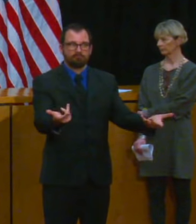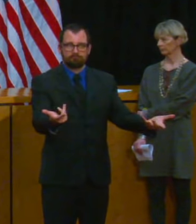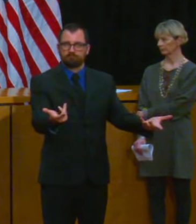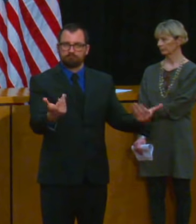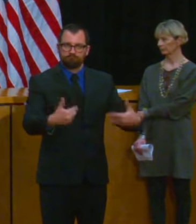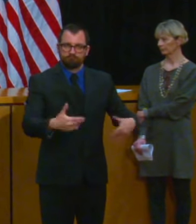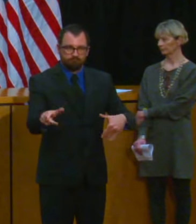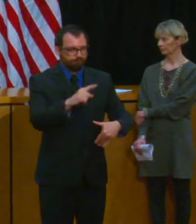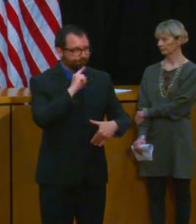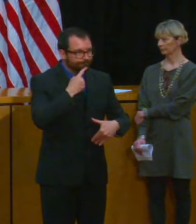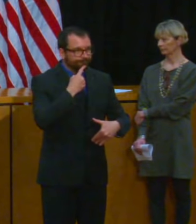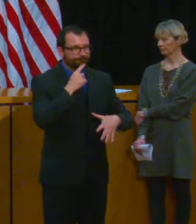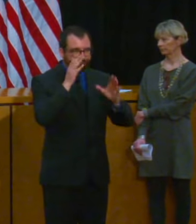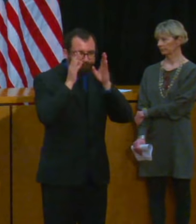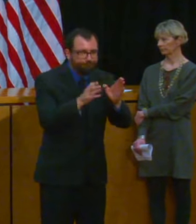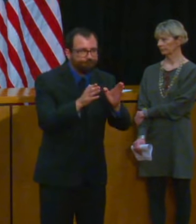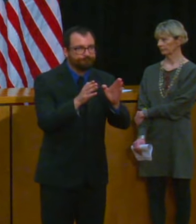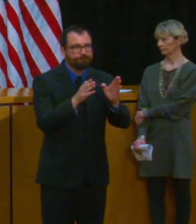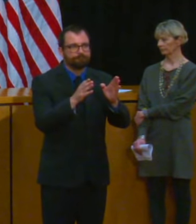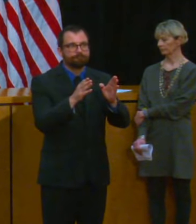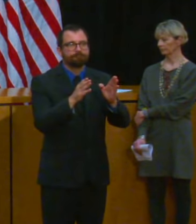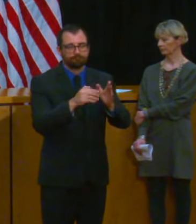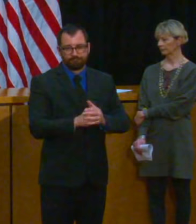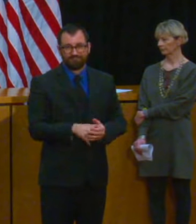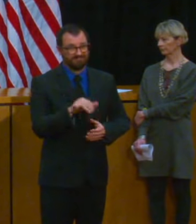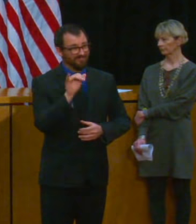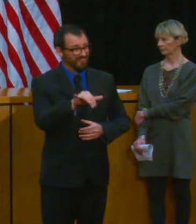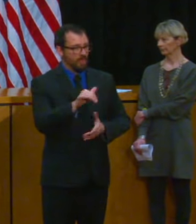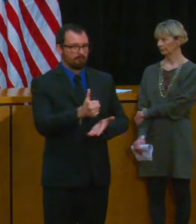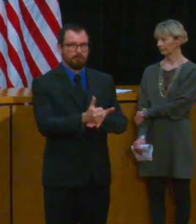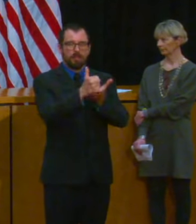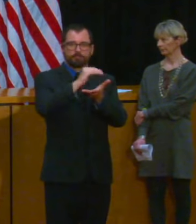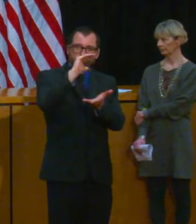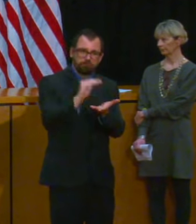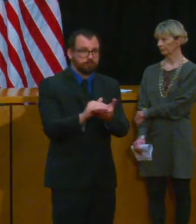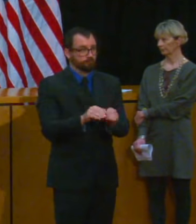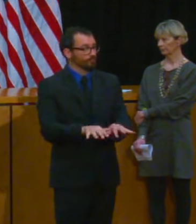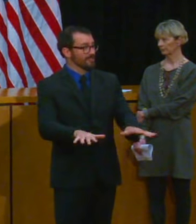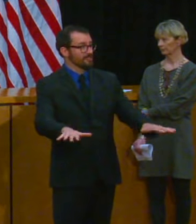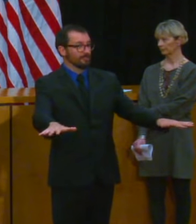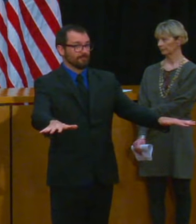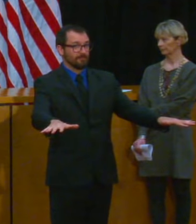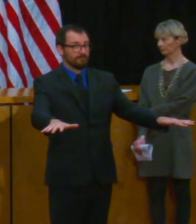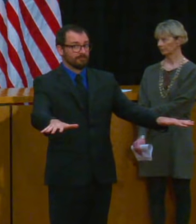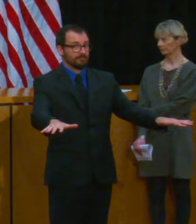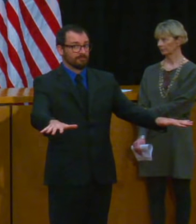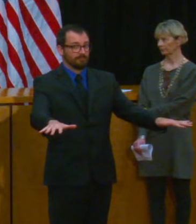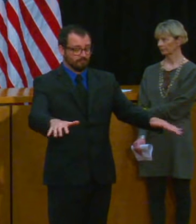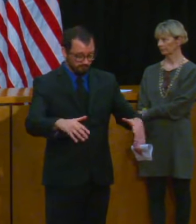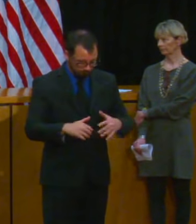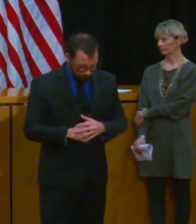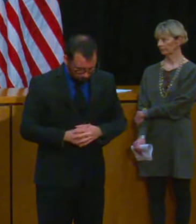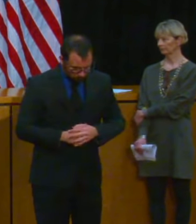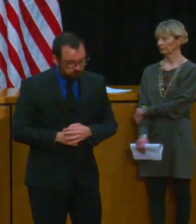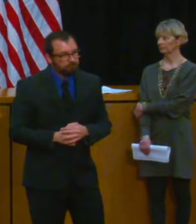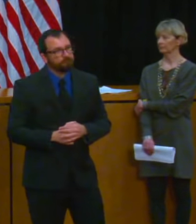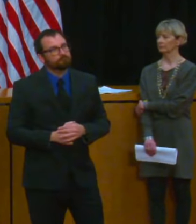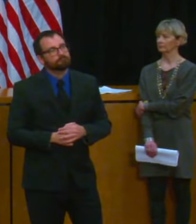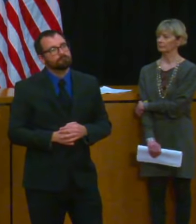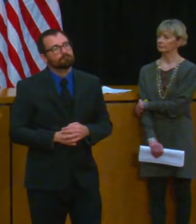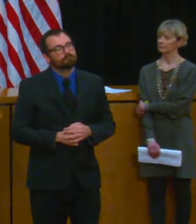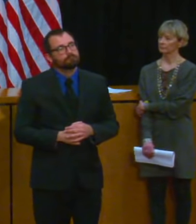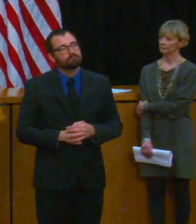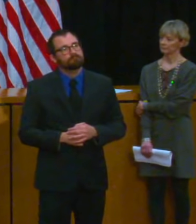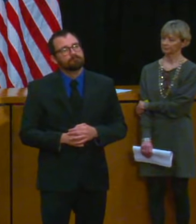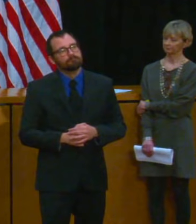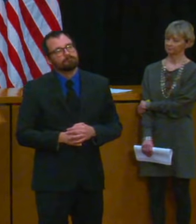reducing the spread has made a big difference and if you check out the mobility data that's popped up by Google and others with respect to